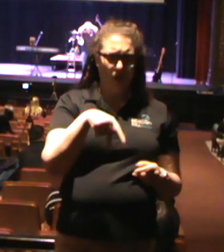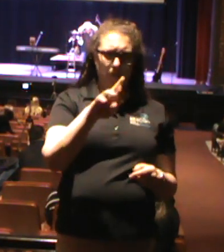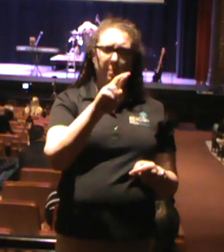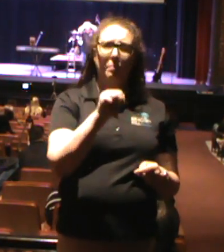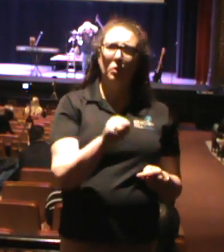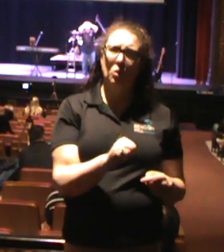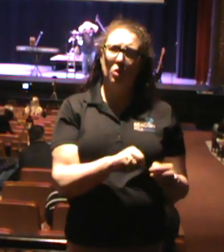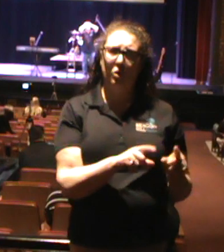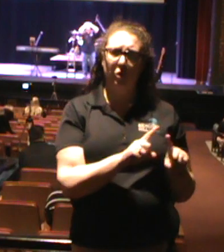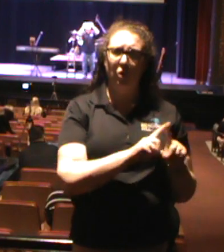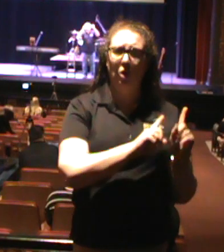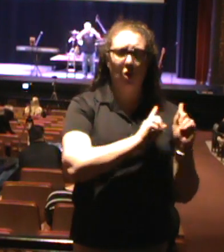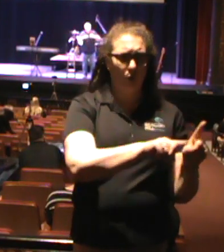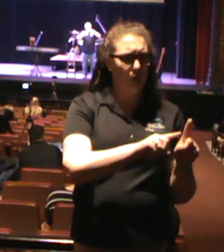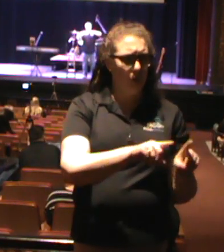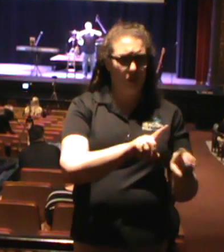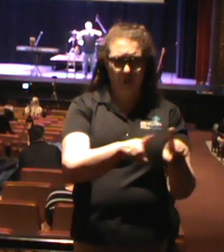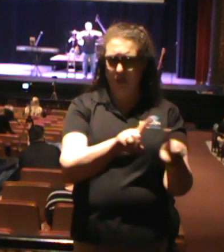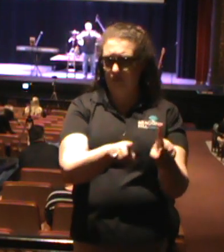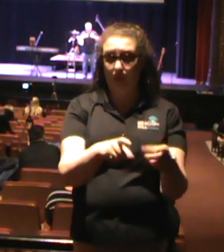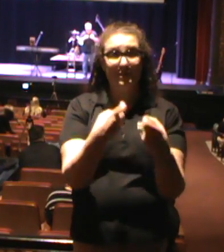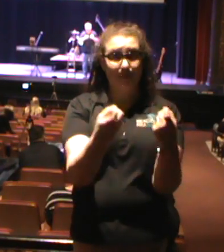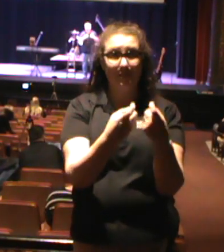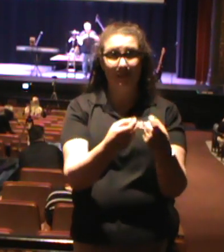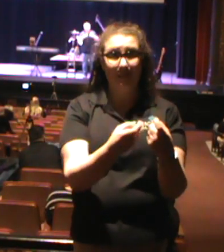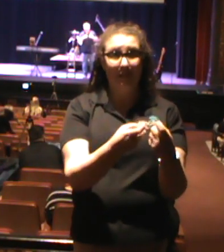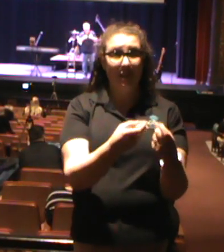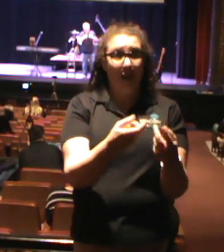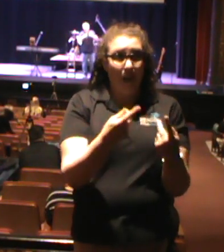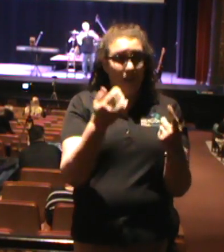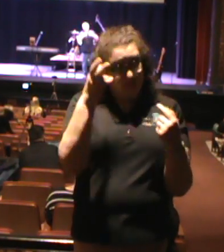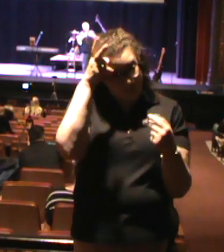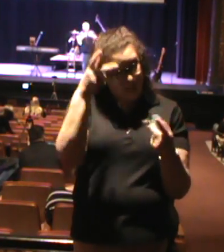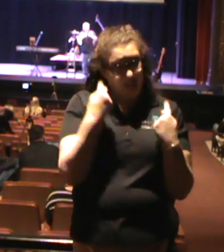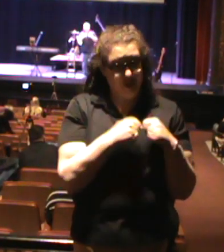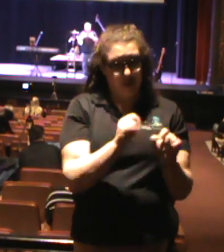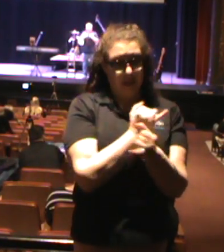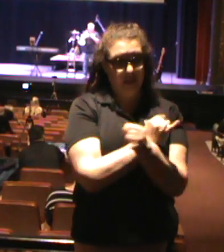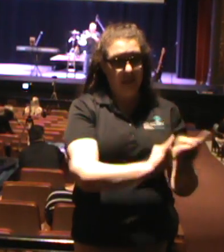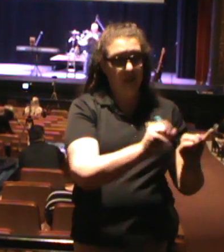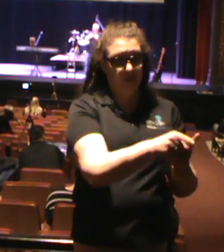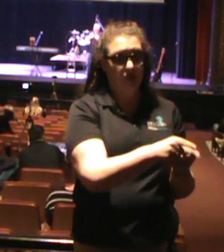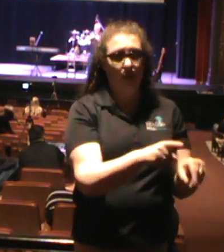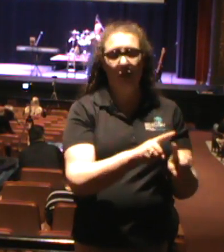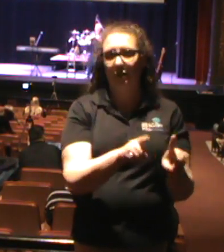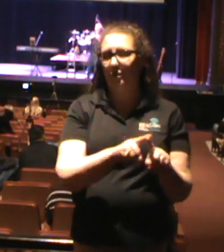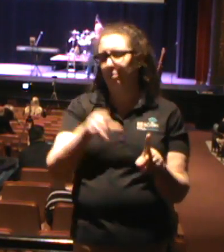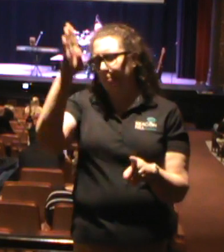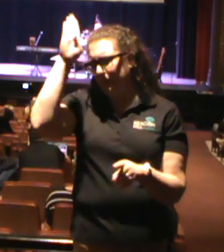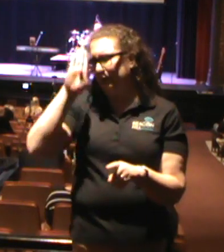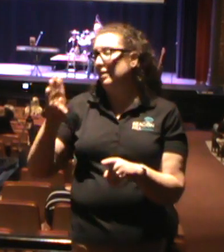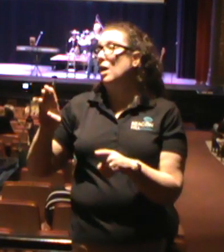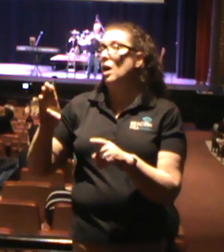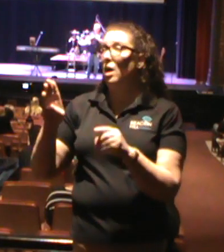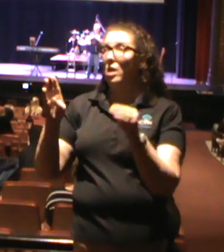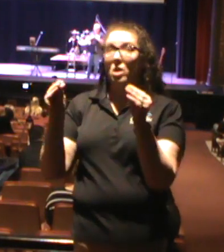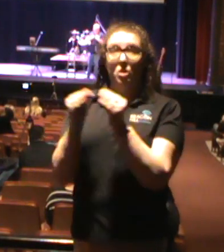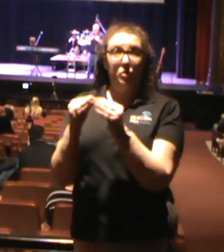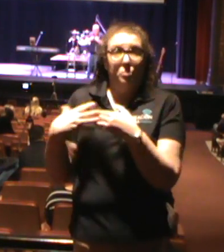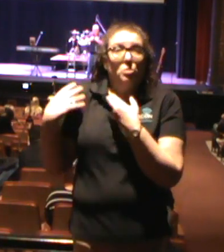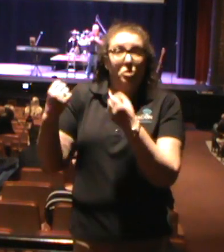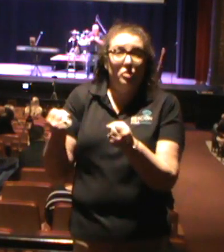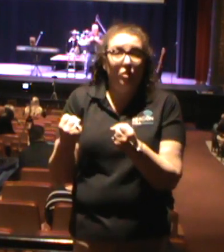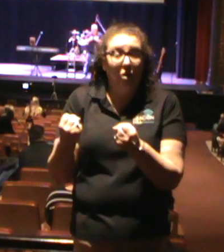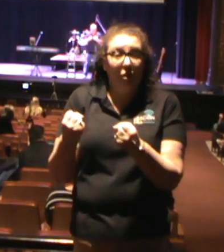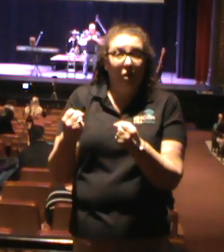isolate you, but you need to remember that God is with you, and he is greater than anything that Satan can throw at you. God knows where you